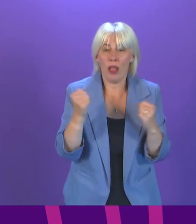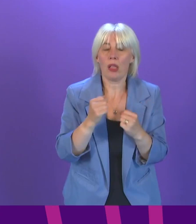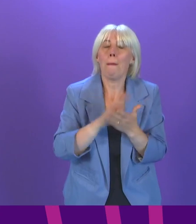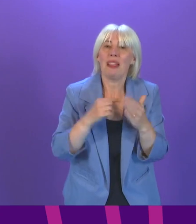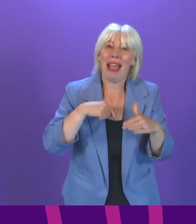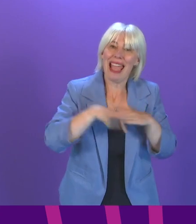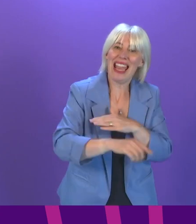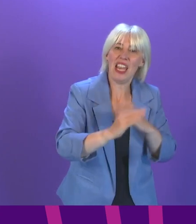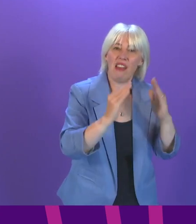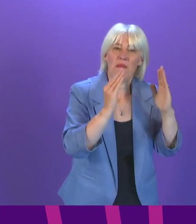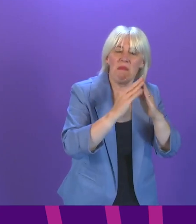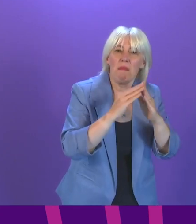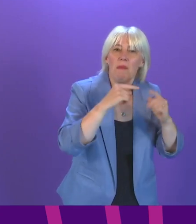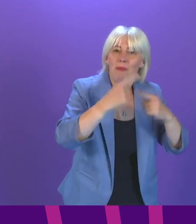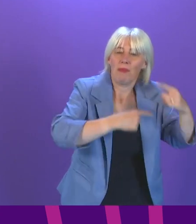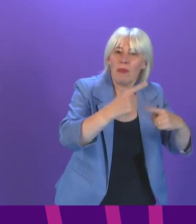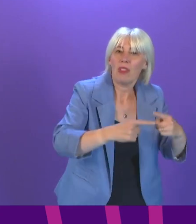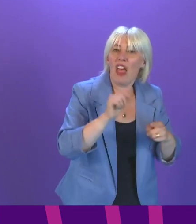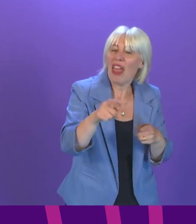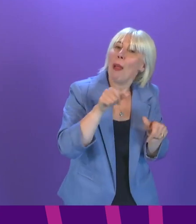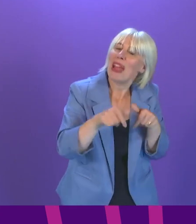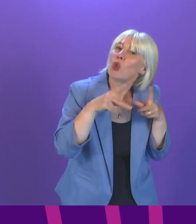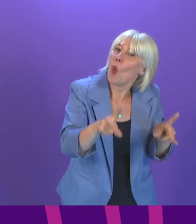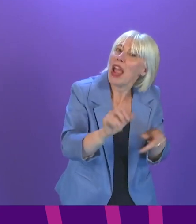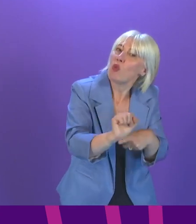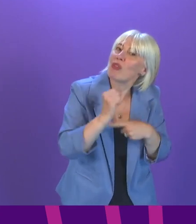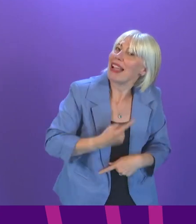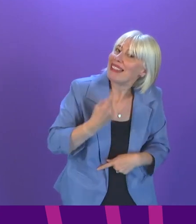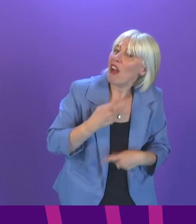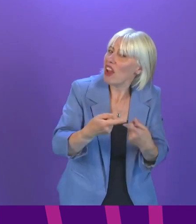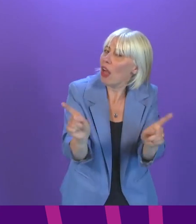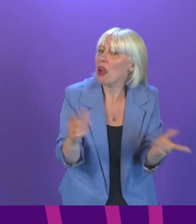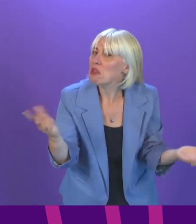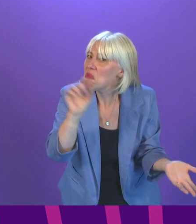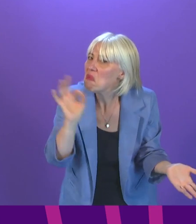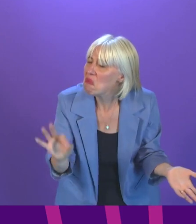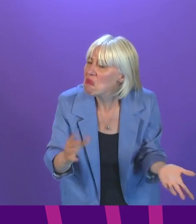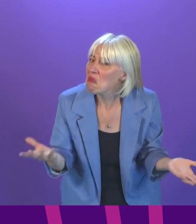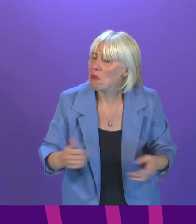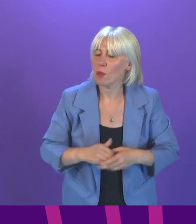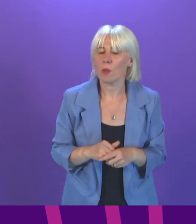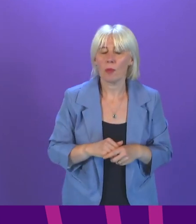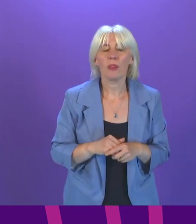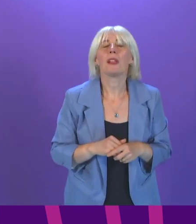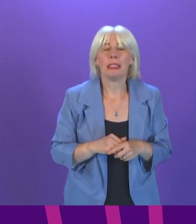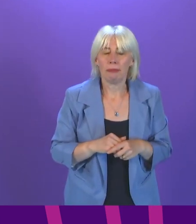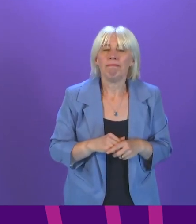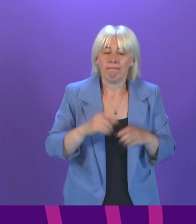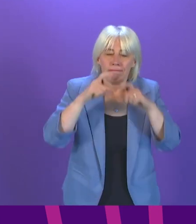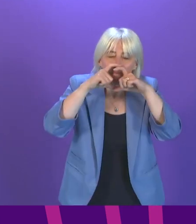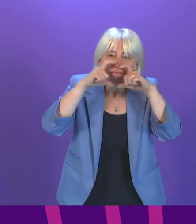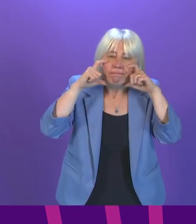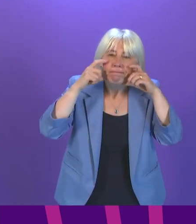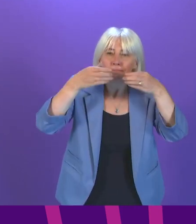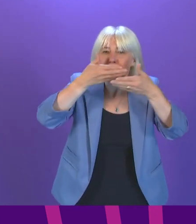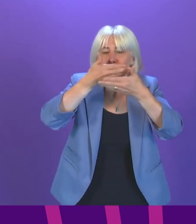often, whether that's the best way for people to protect themselves and others? First Minister. Well, face coverings play an important part